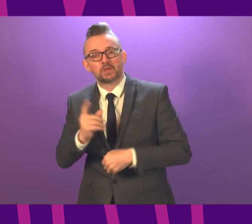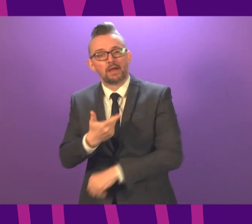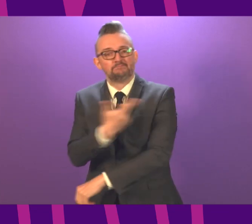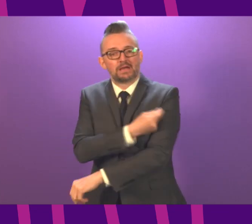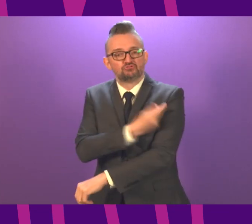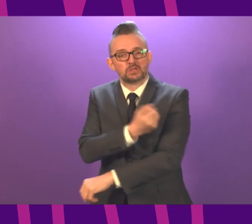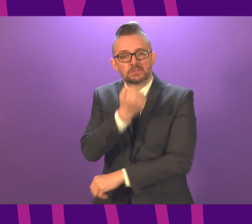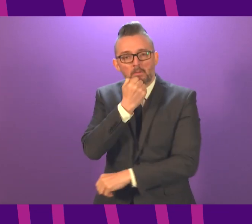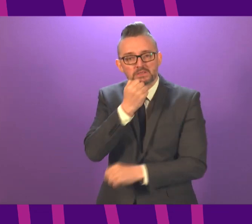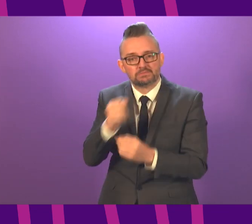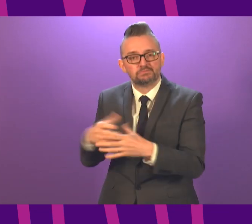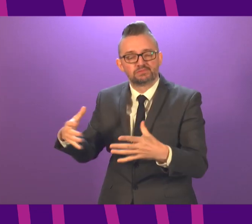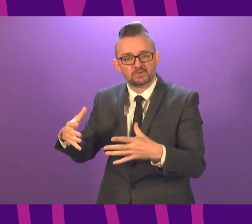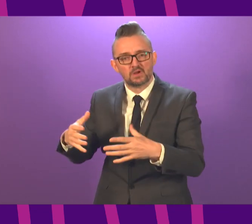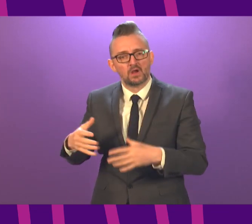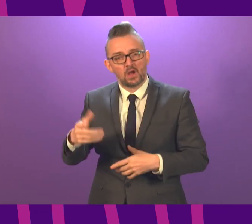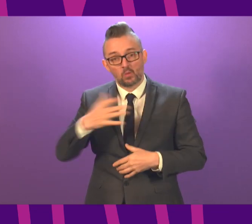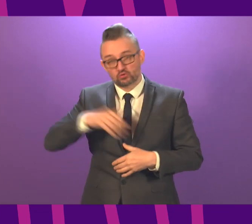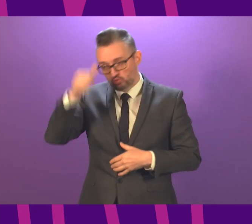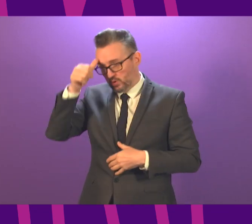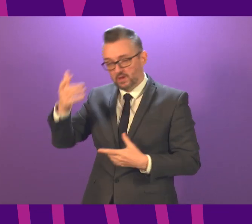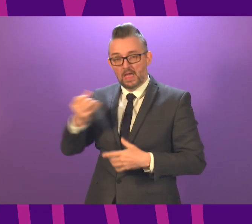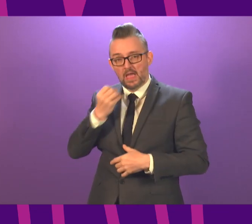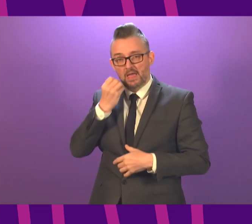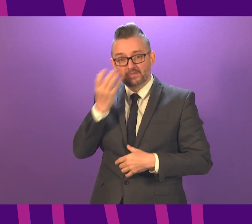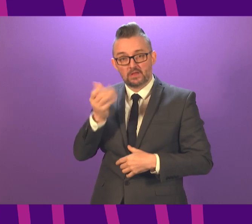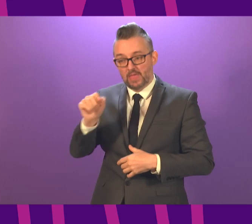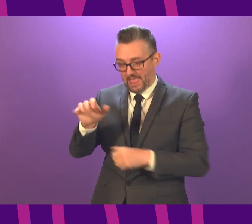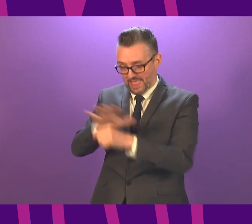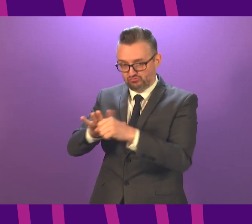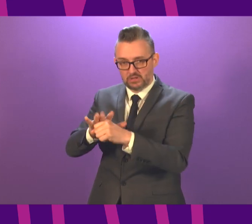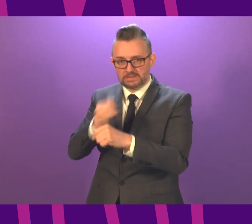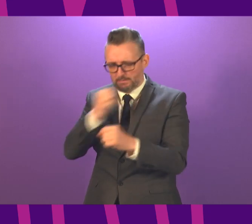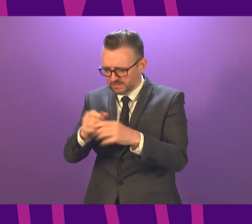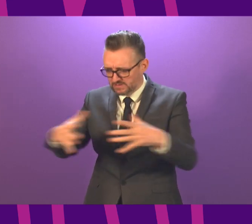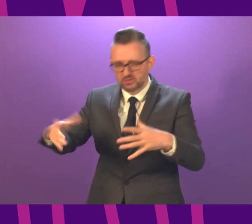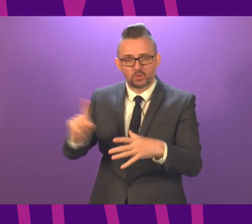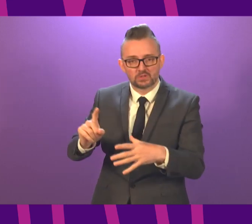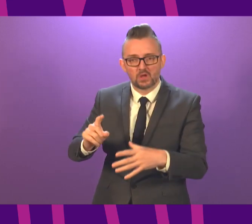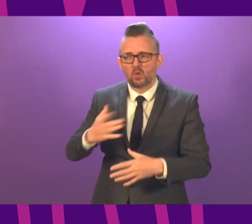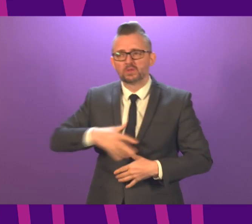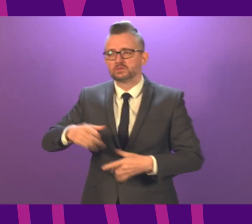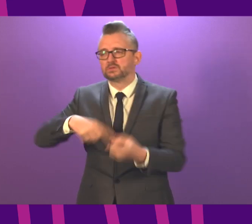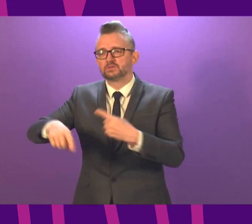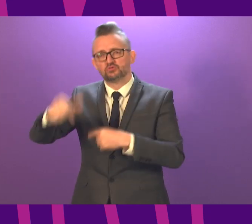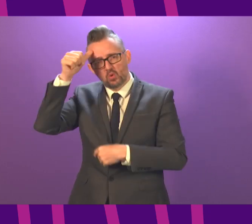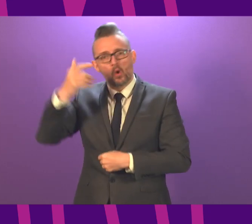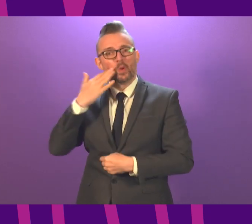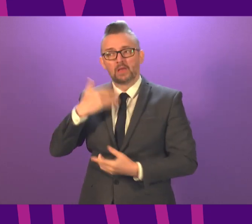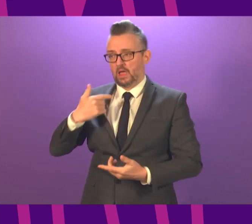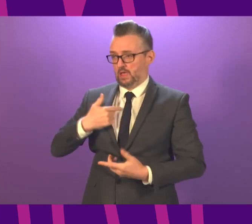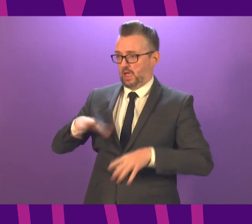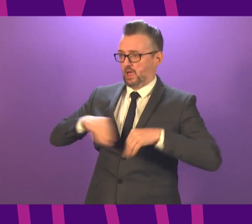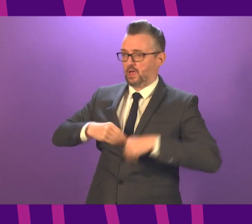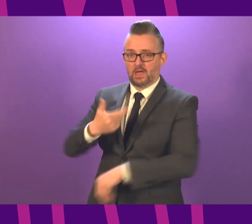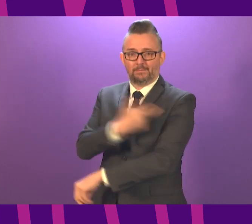The public needs more information on precisely how the rollout is going, both nationally and in their own area, as well as when they will receive their dose. Also, last week,